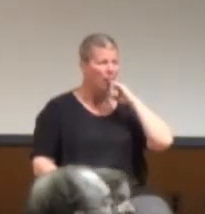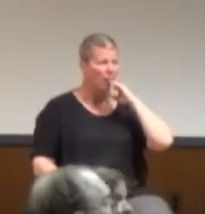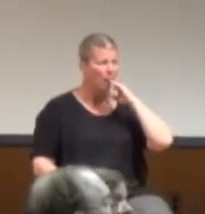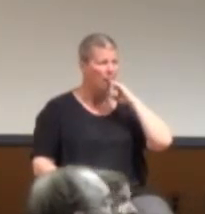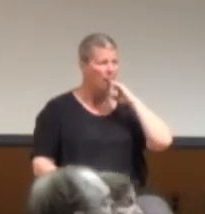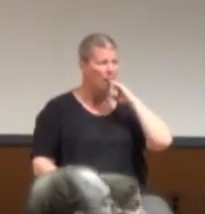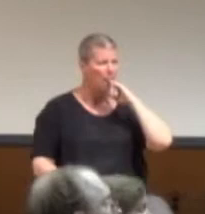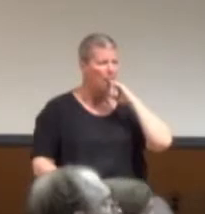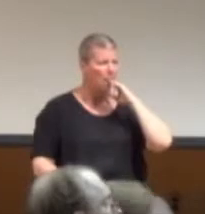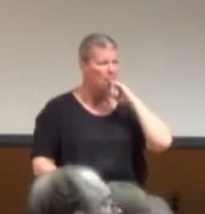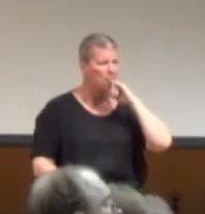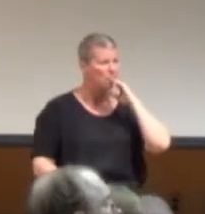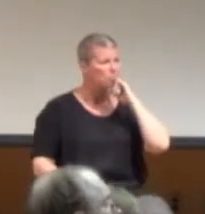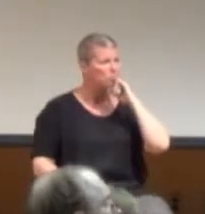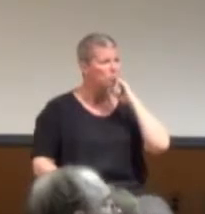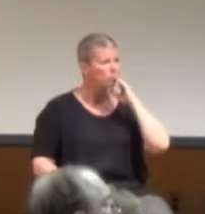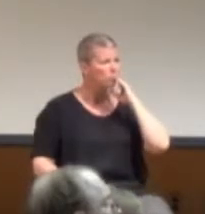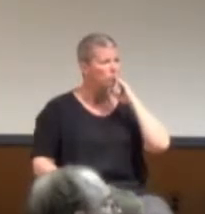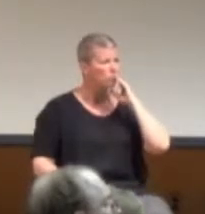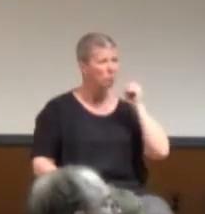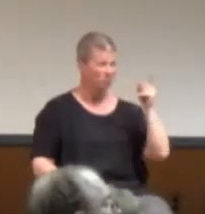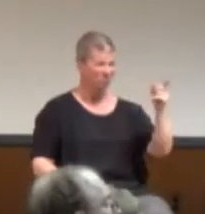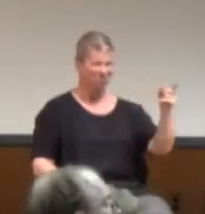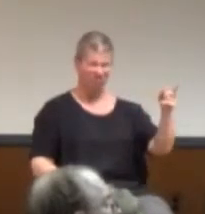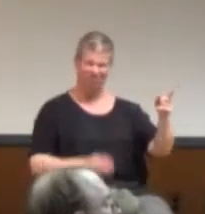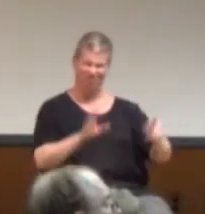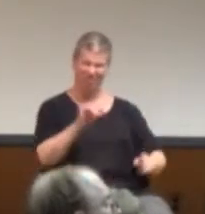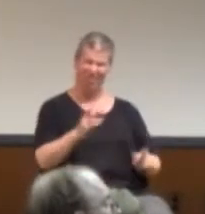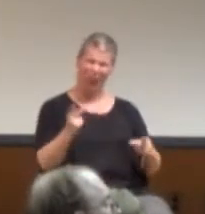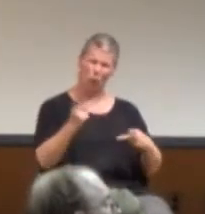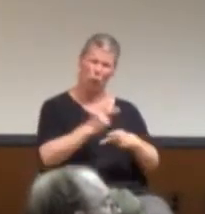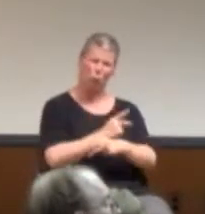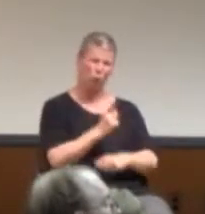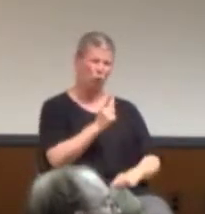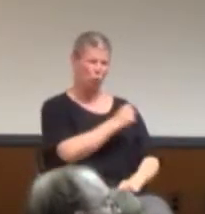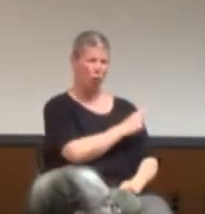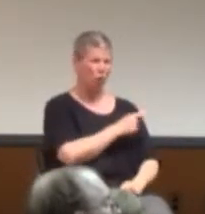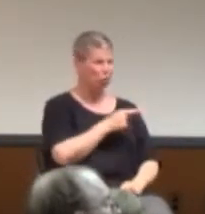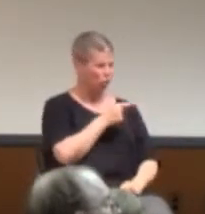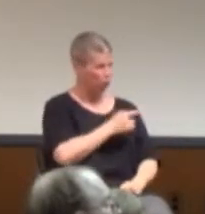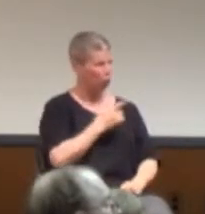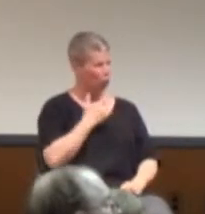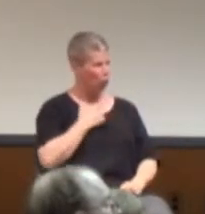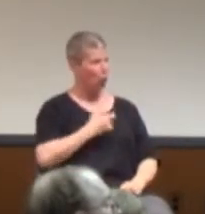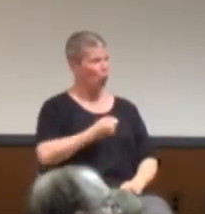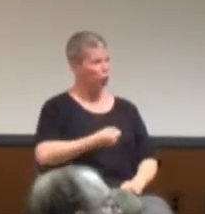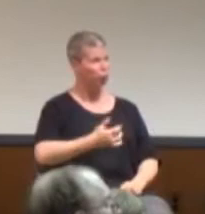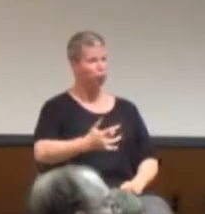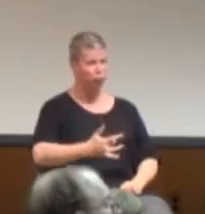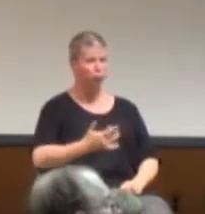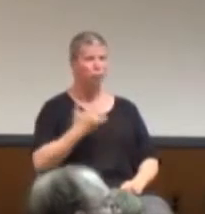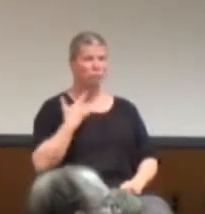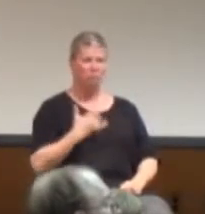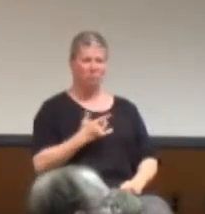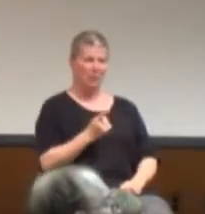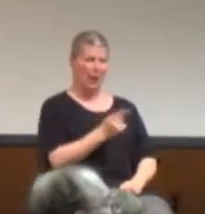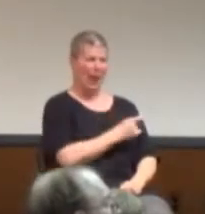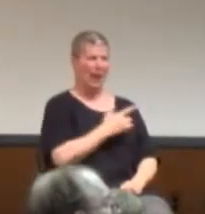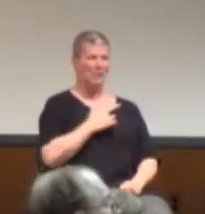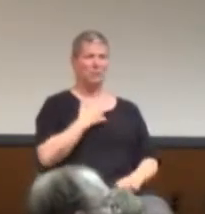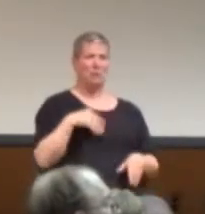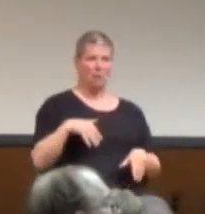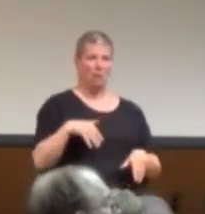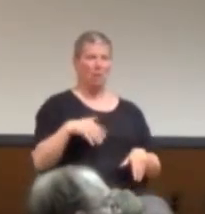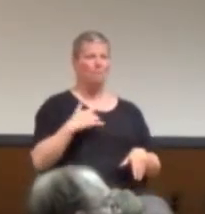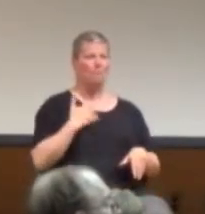that's actually almost the worst question you can get if you masturbate, because it really puts you on the spot. And you can't, I mean, it's very difficult to give an answer. That's a pretty good